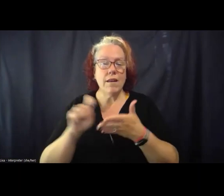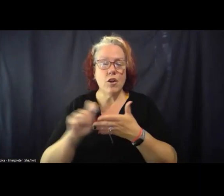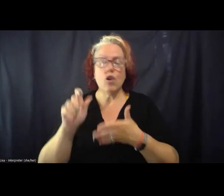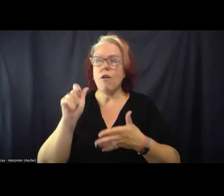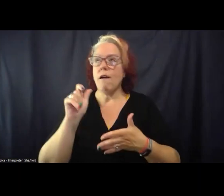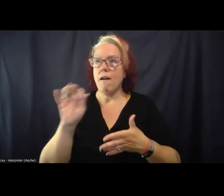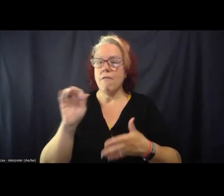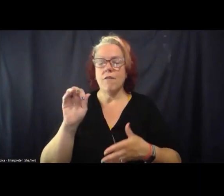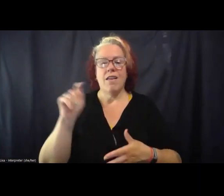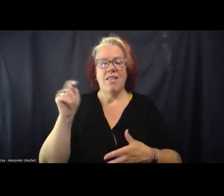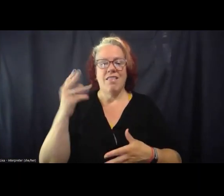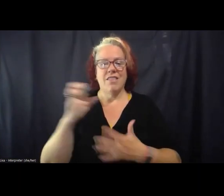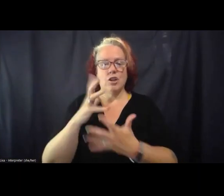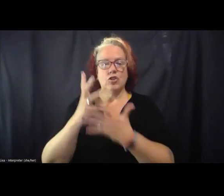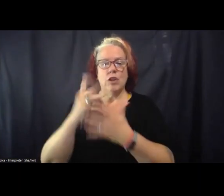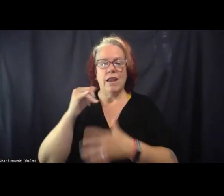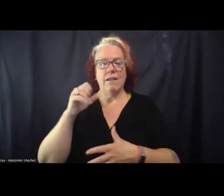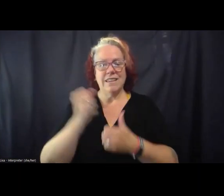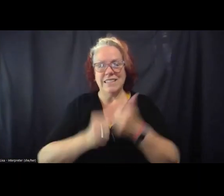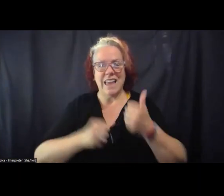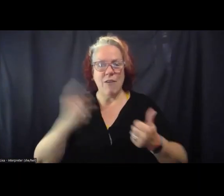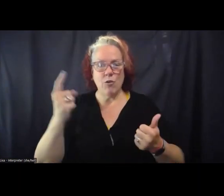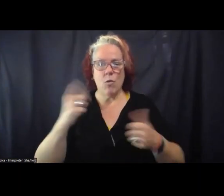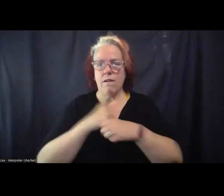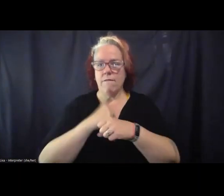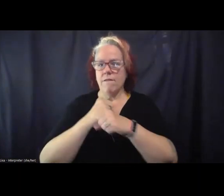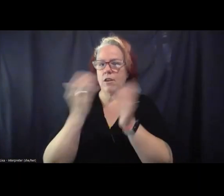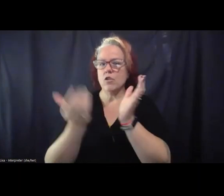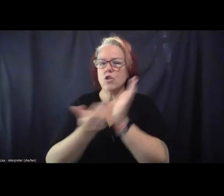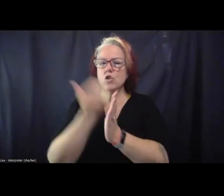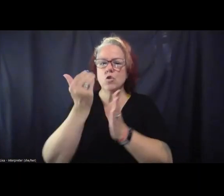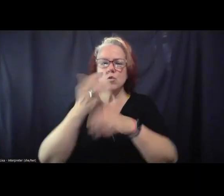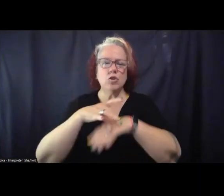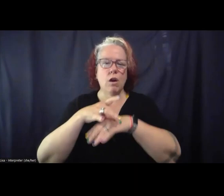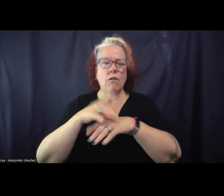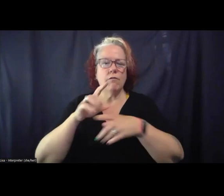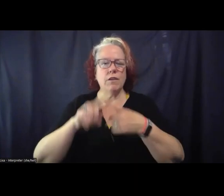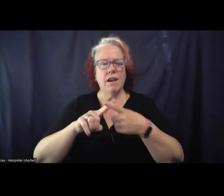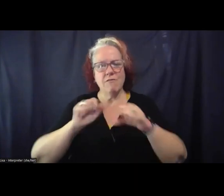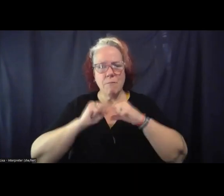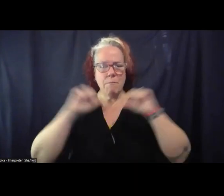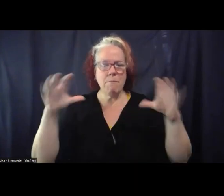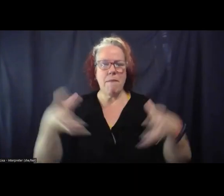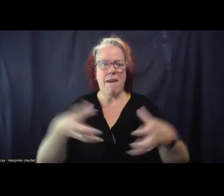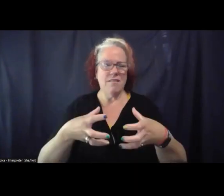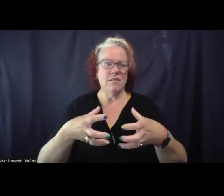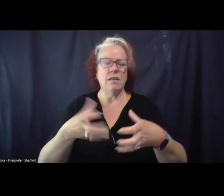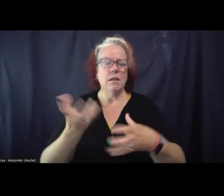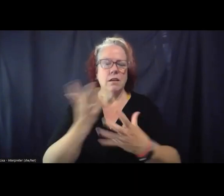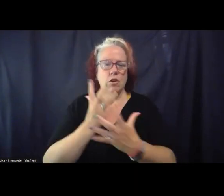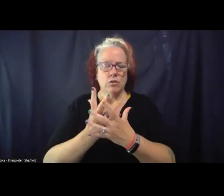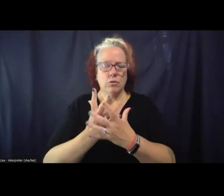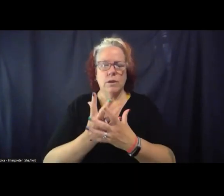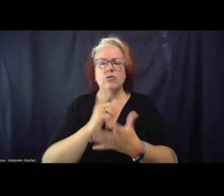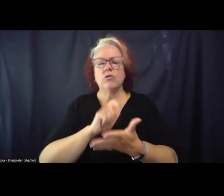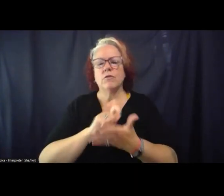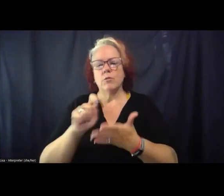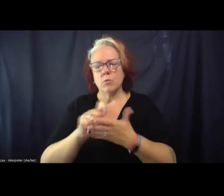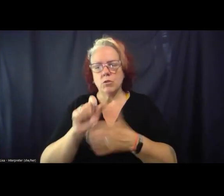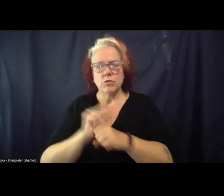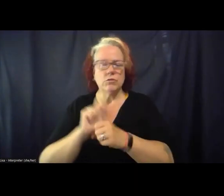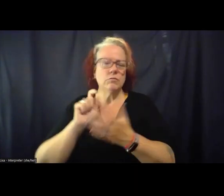Fighting the New Geography of Mass Incarceration. His writing can also be found in journals such as Radical